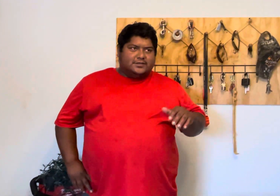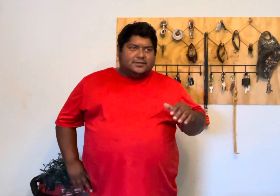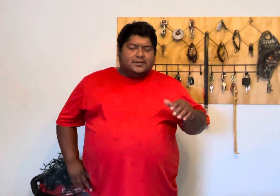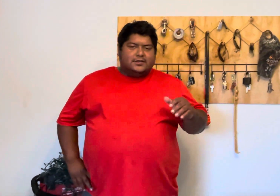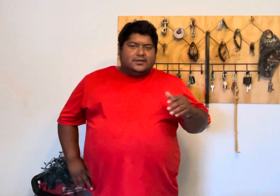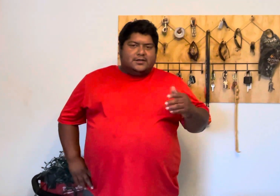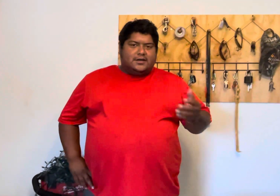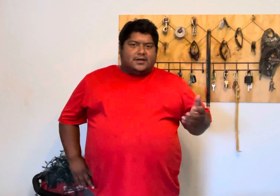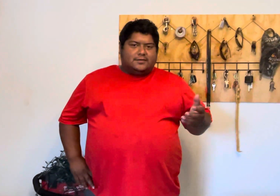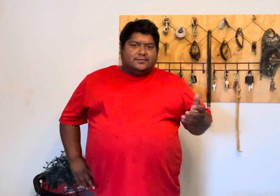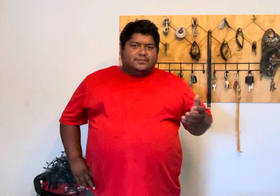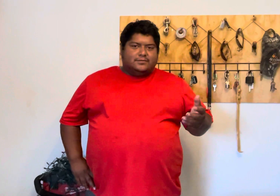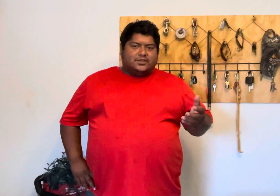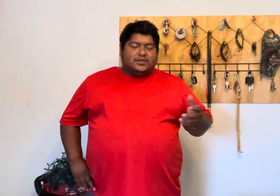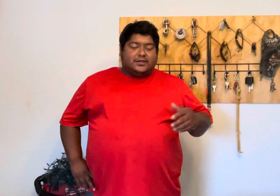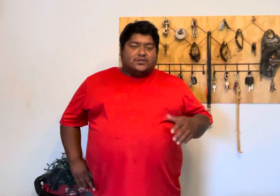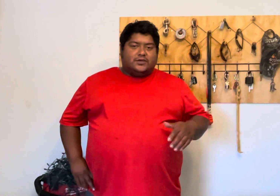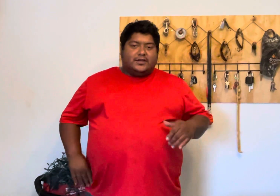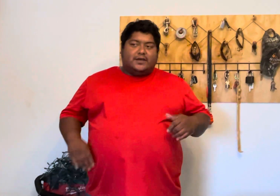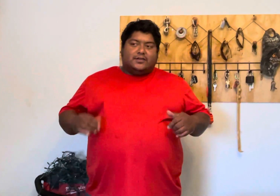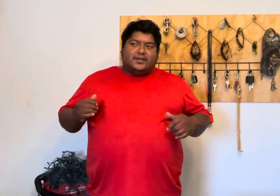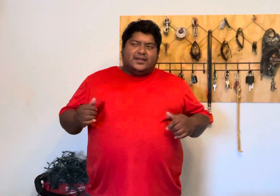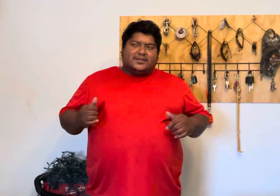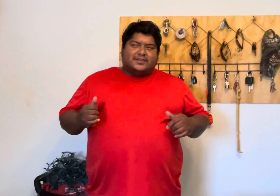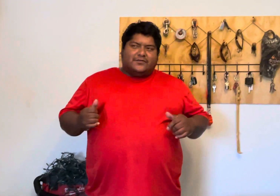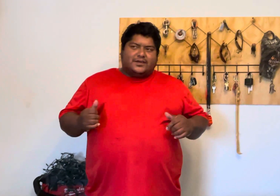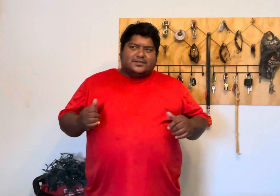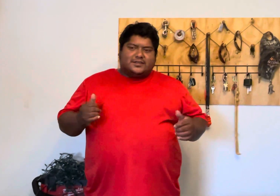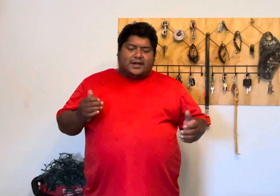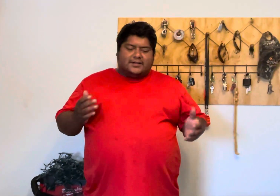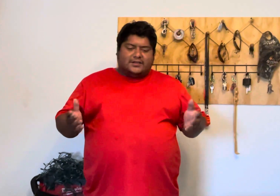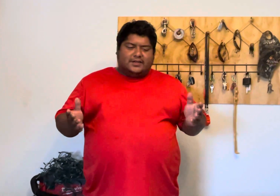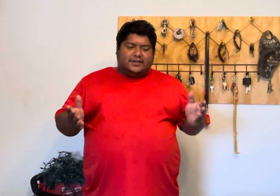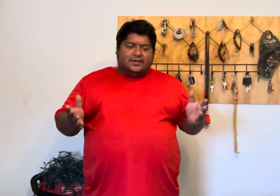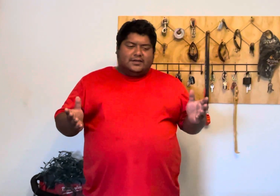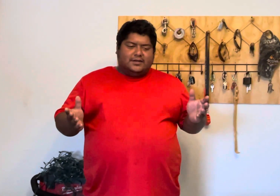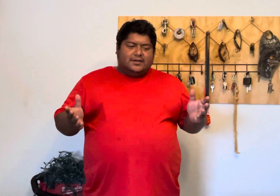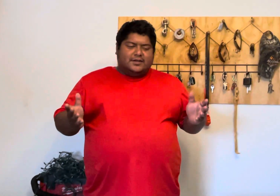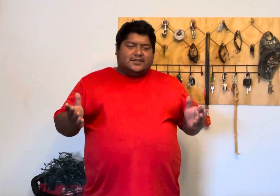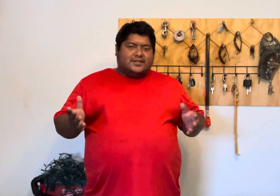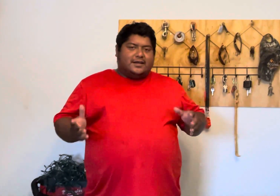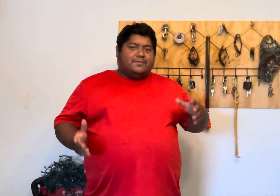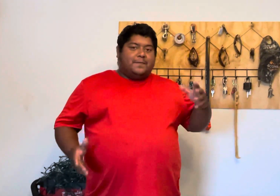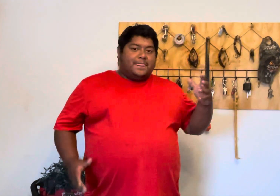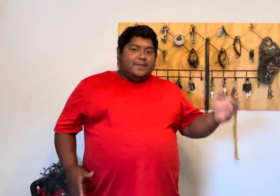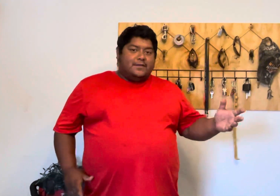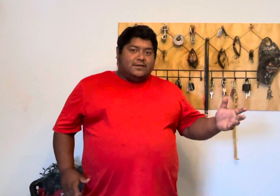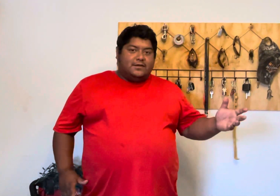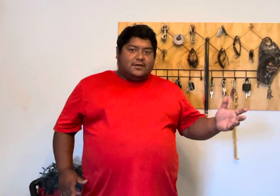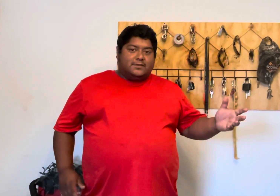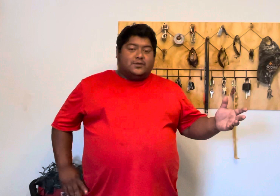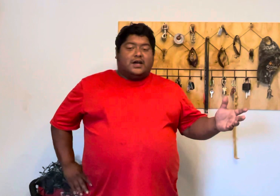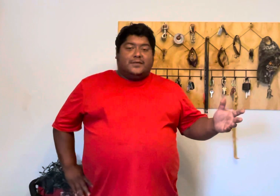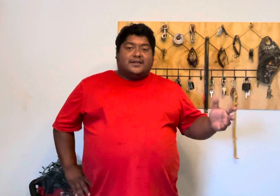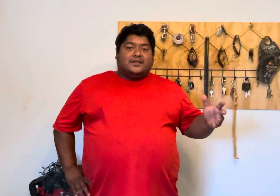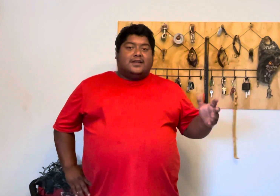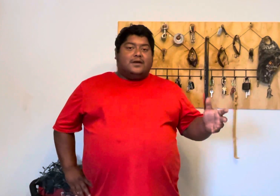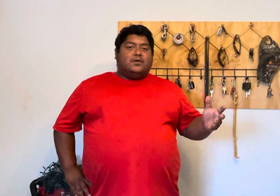bush hog as well now the thing is difference i see is that the blue diamond has a lot more